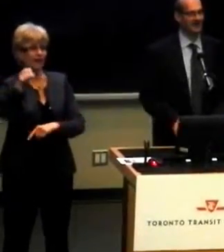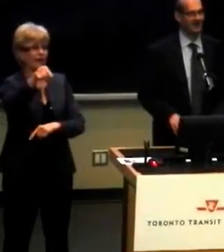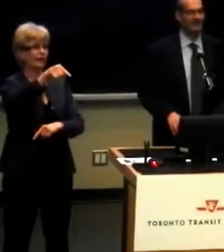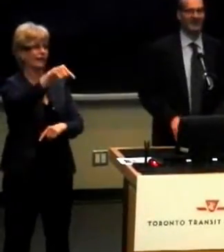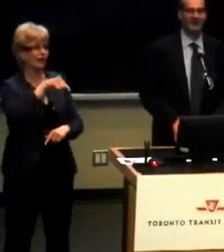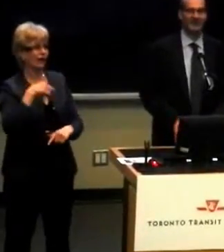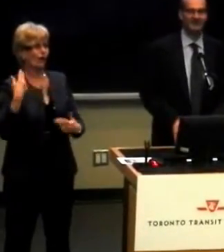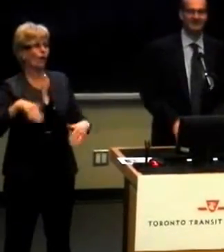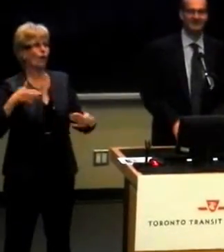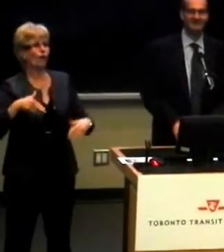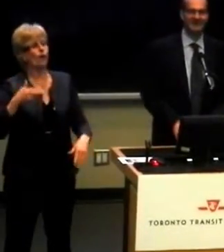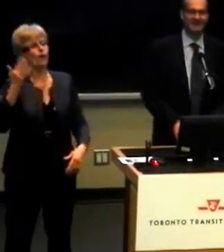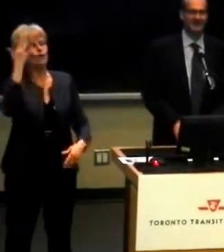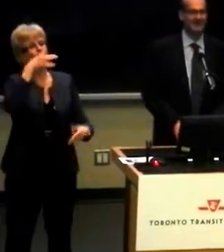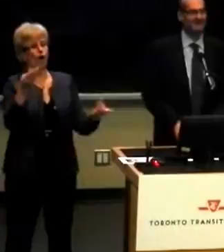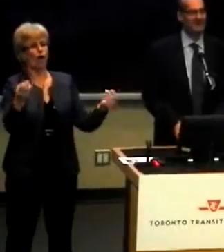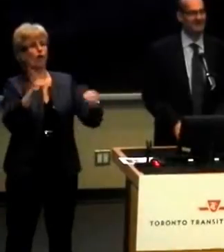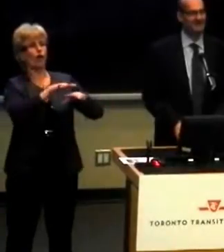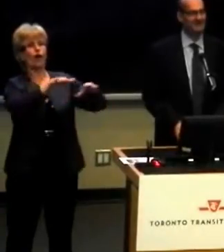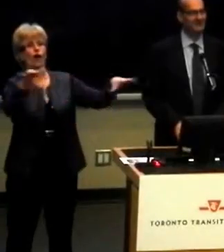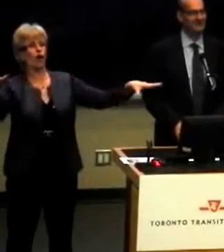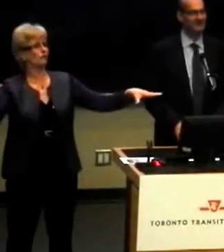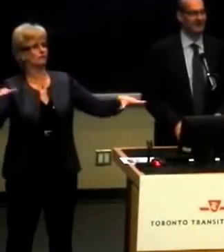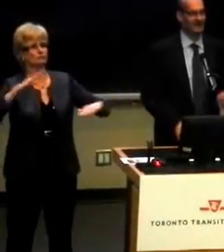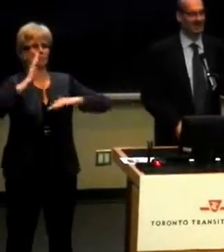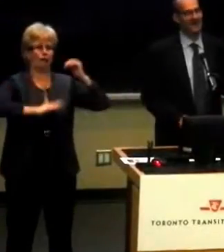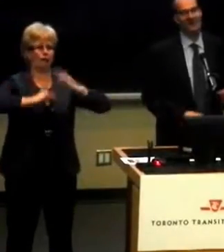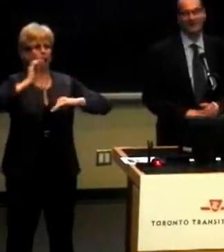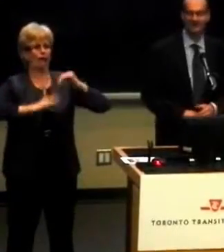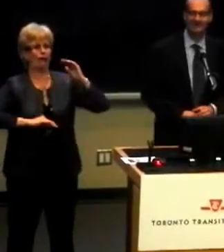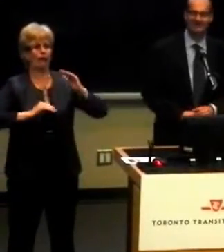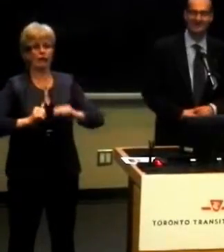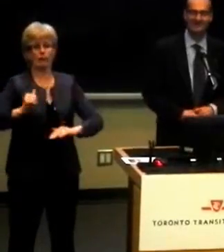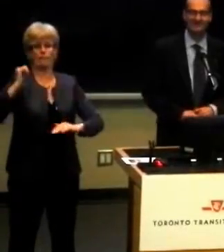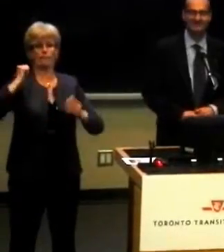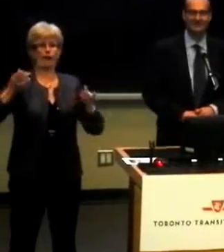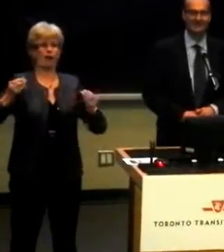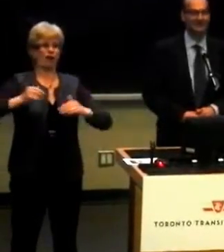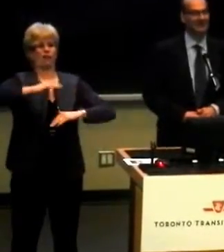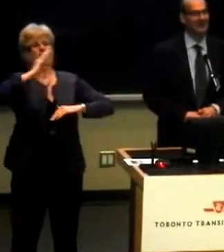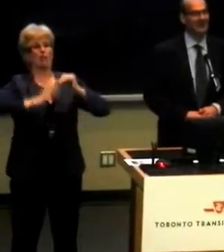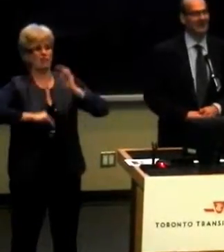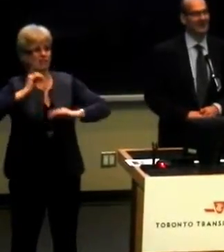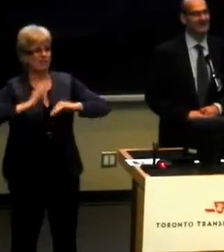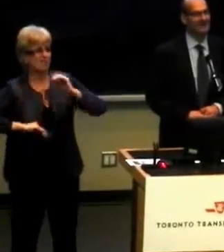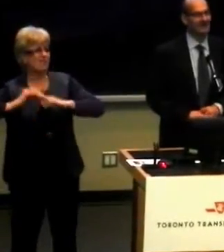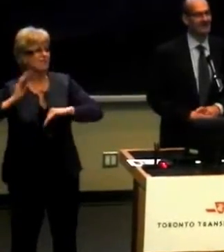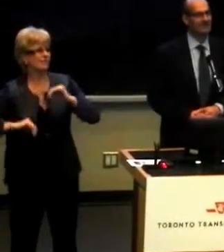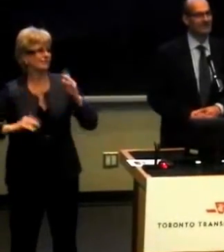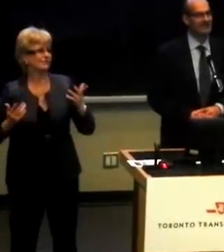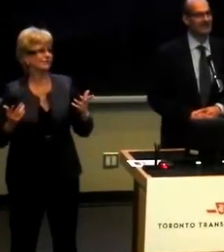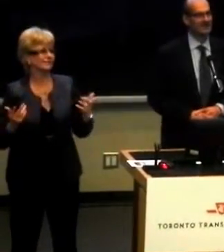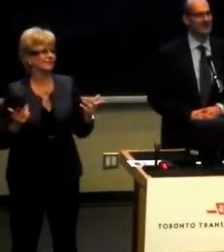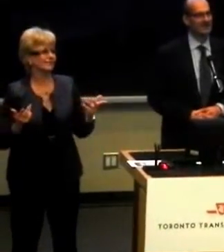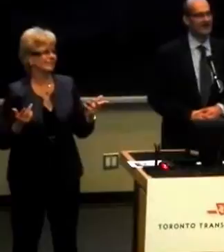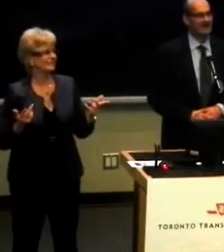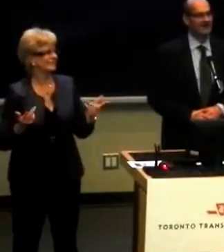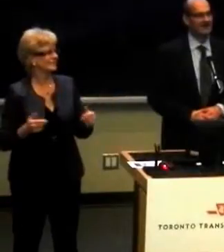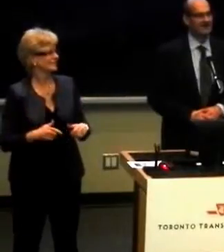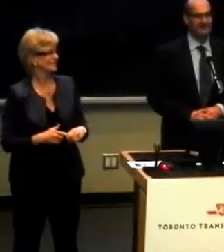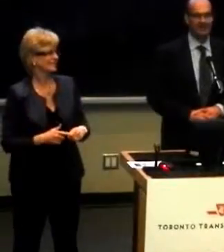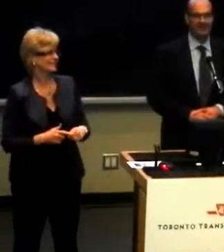that our front lawn is in a state of construction and our back lawn is in a state of construction, as the